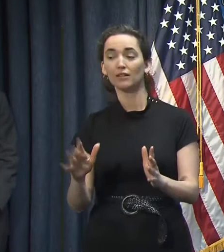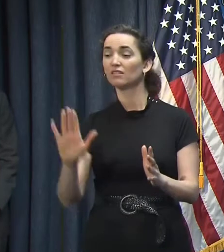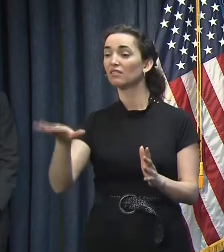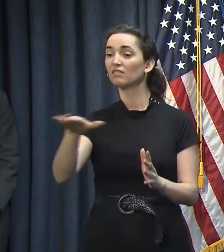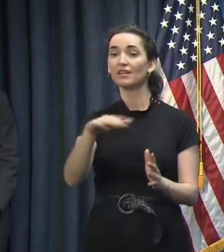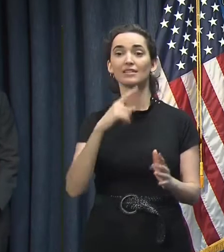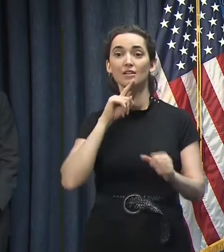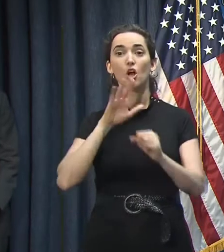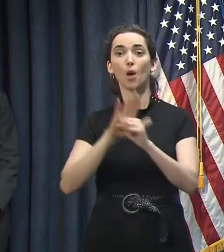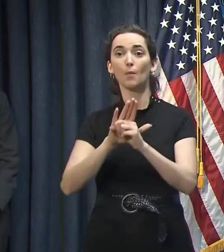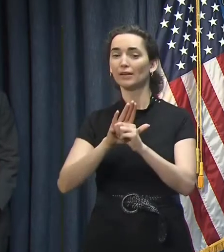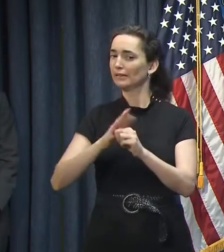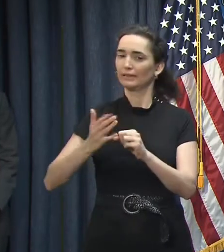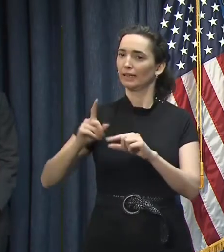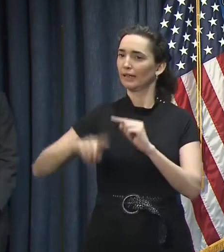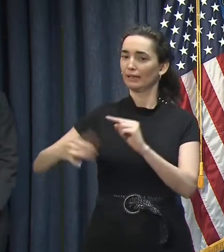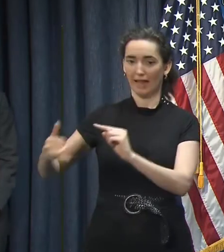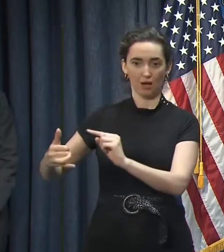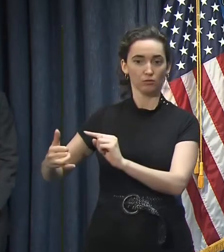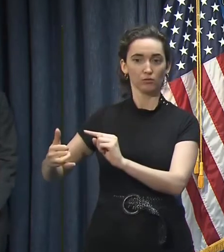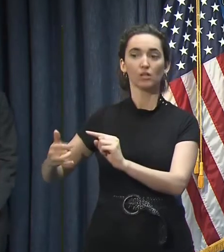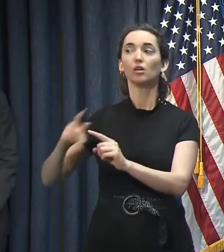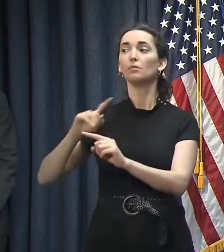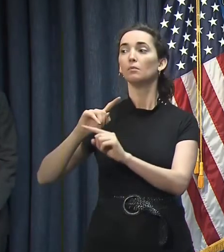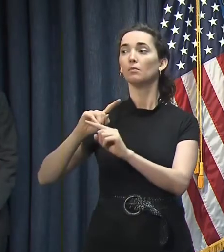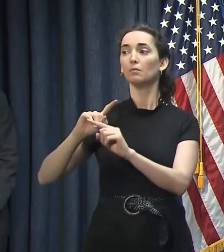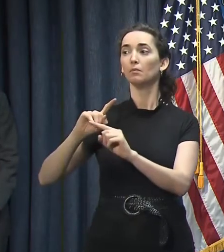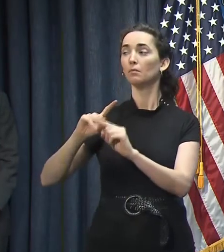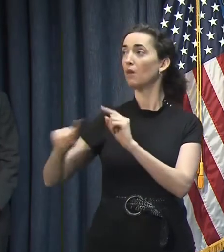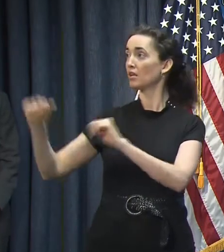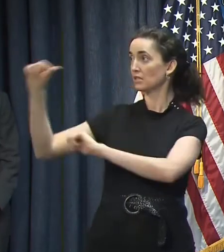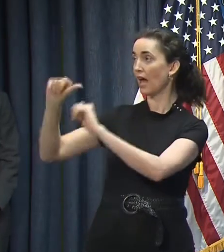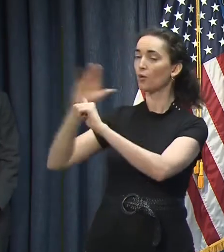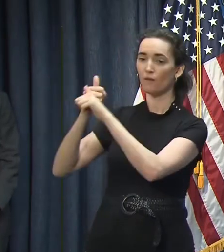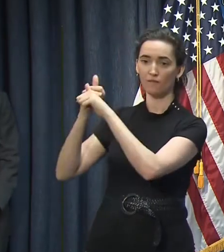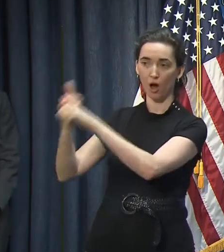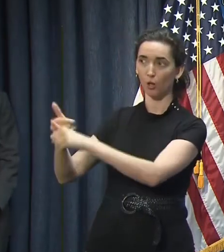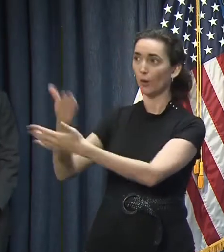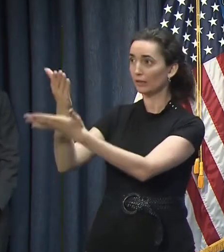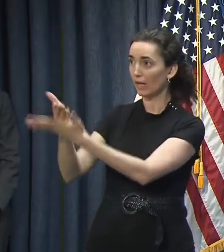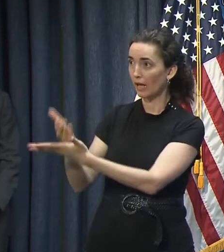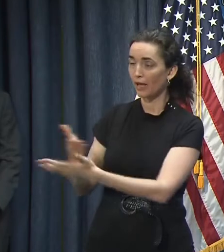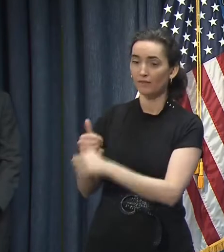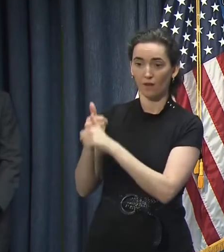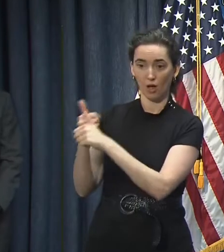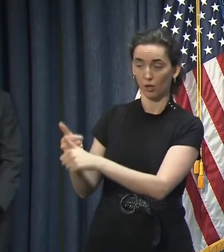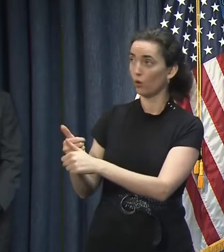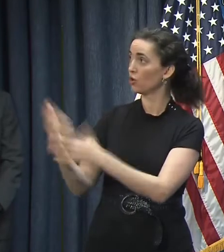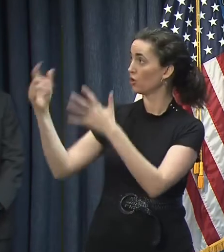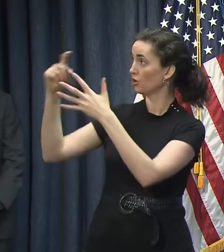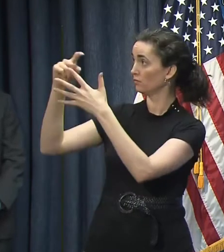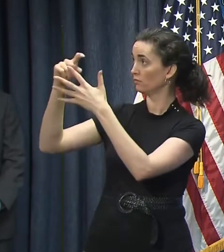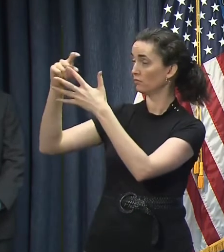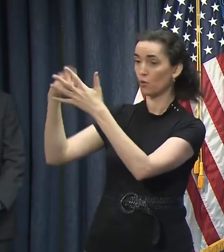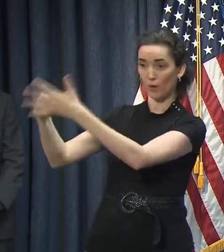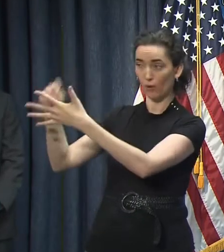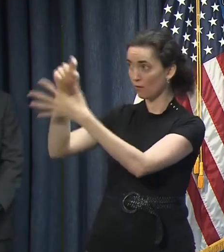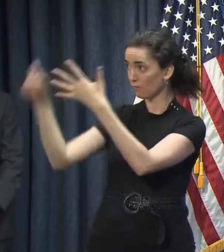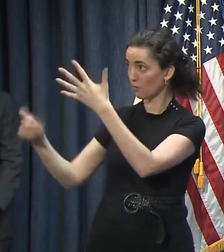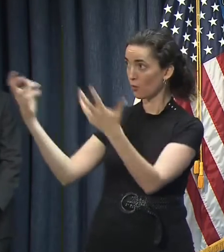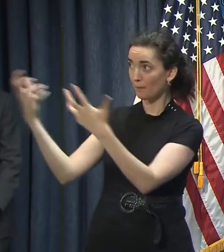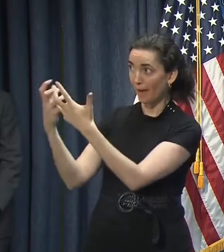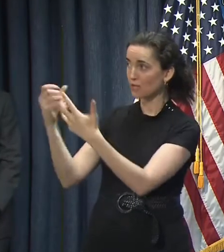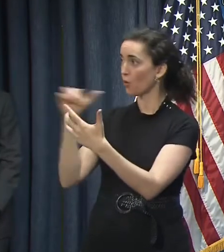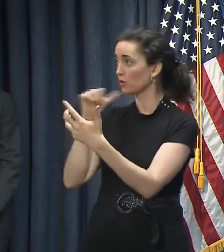make any commitments at that time, but that I would follow the science, look at the data, and either we satisfy the criteria or we